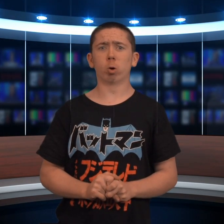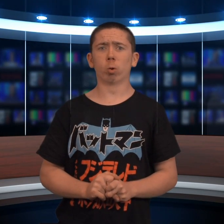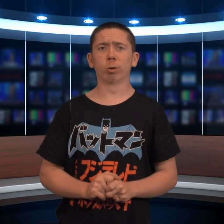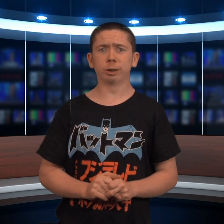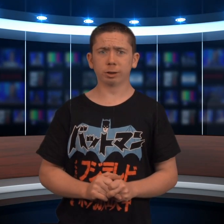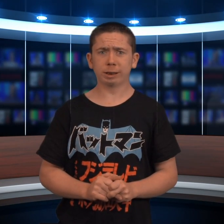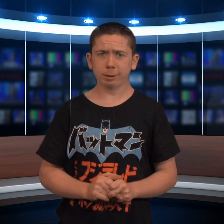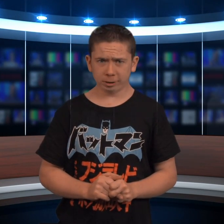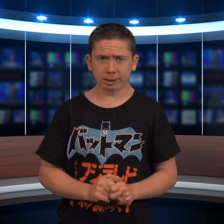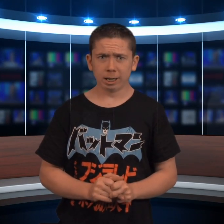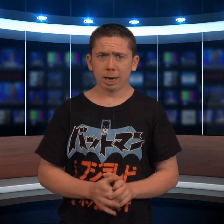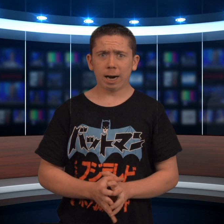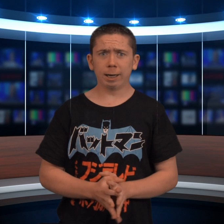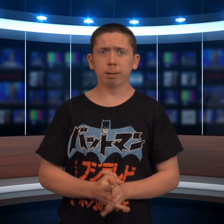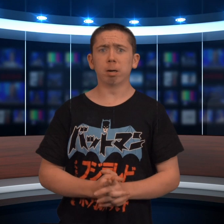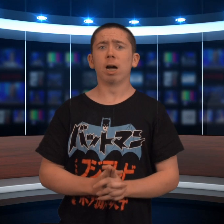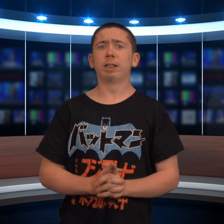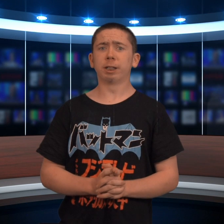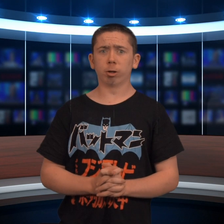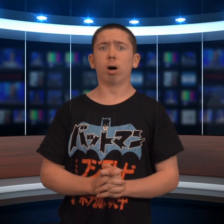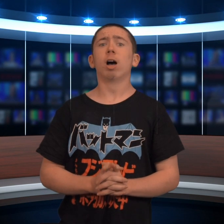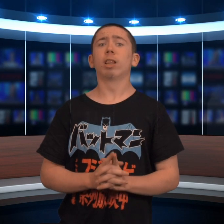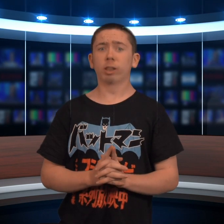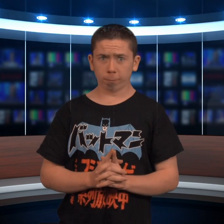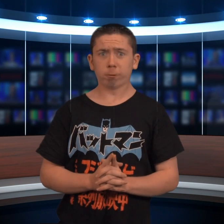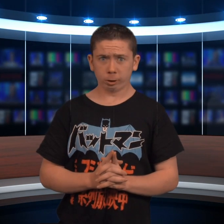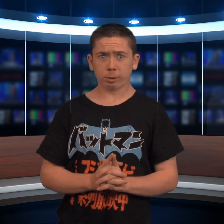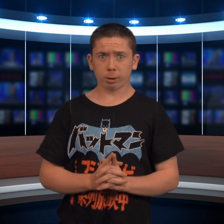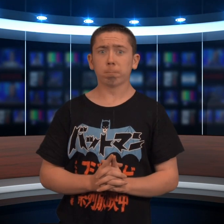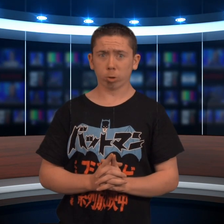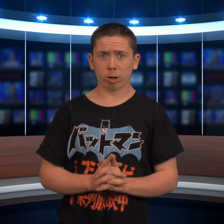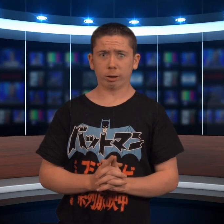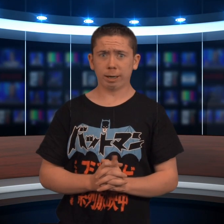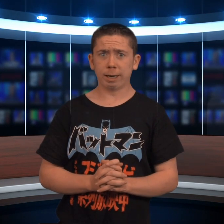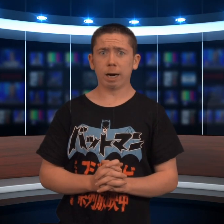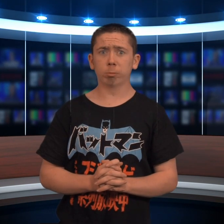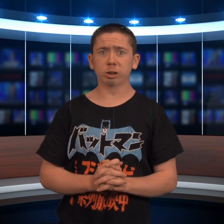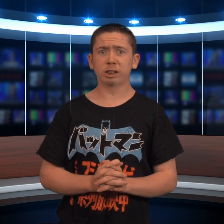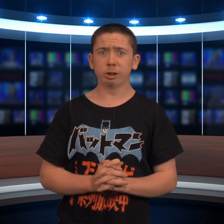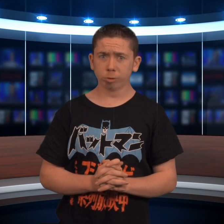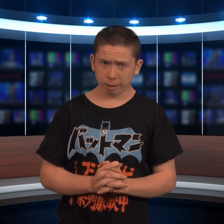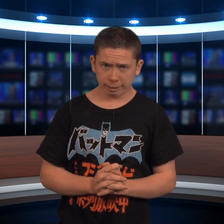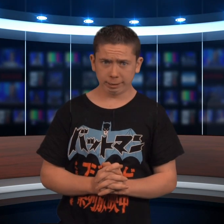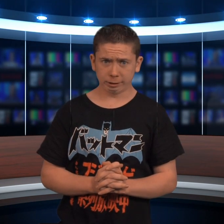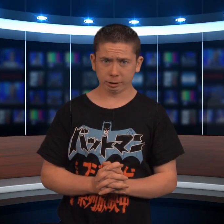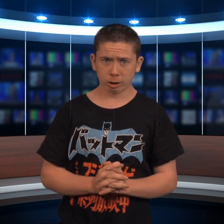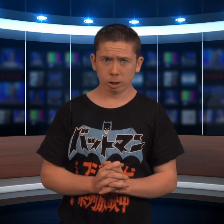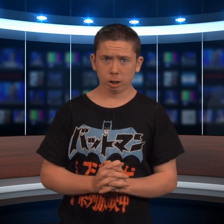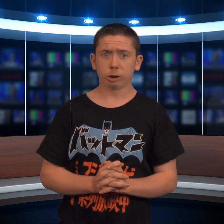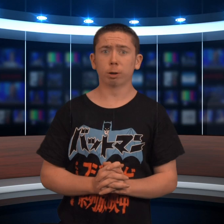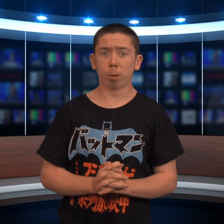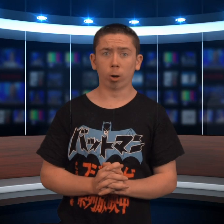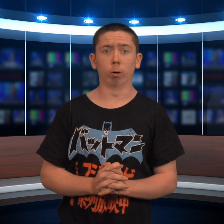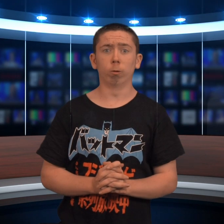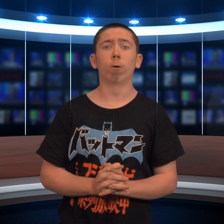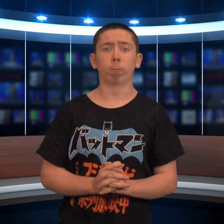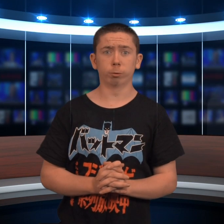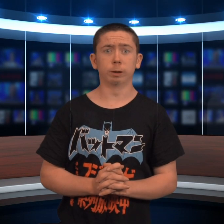Oriole TV. I am Daryl The Funk Brock, and I will see you guys tomorrow, hopefully.